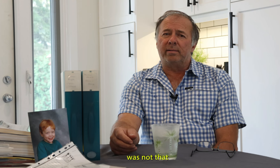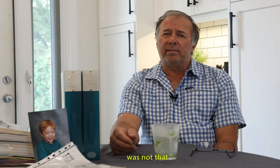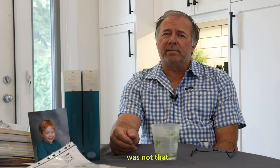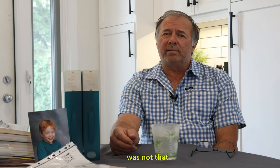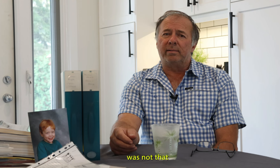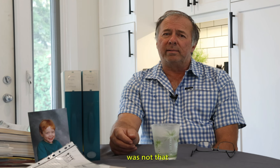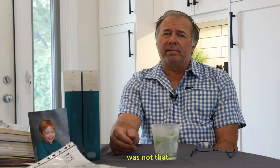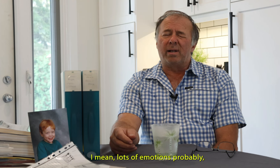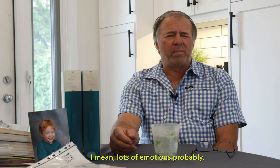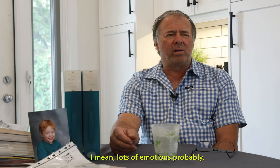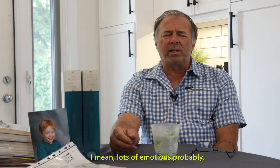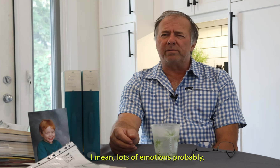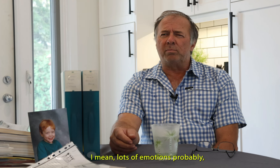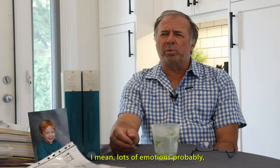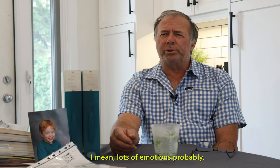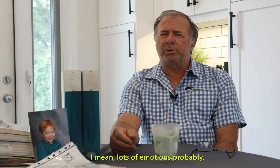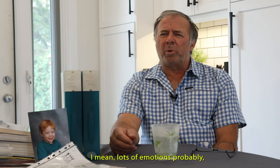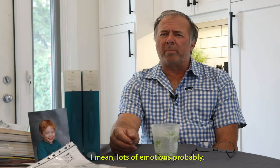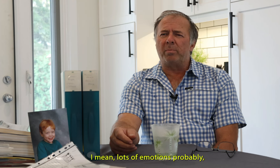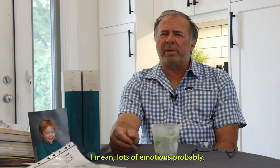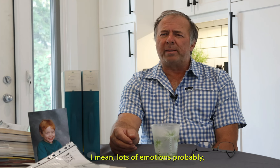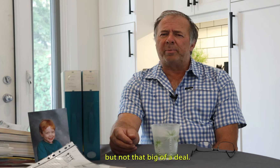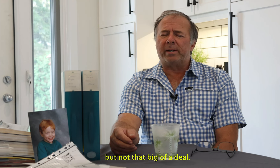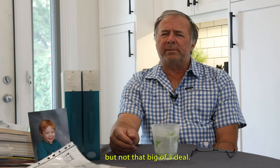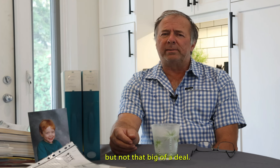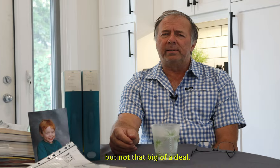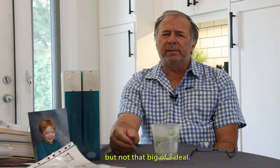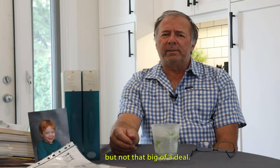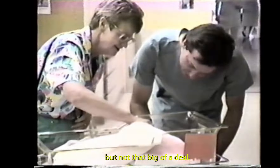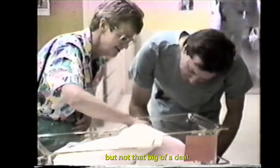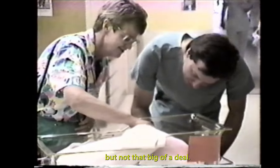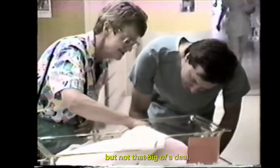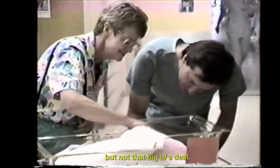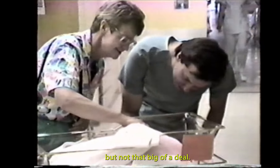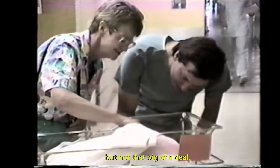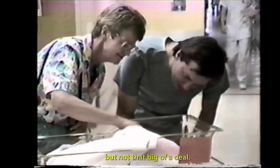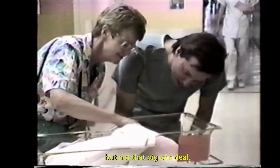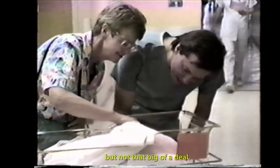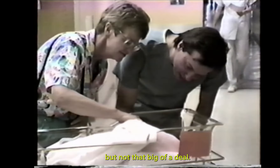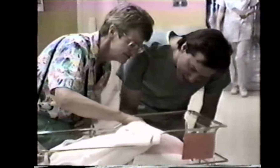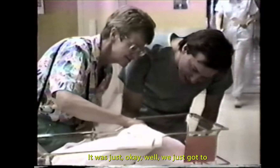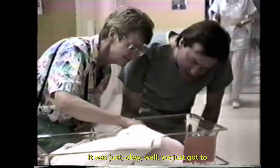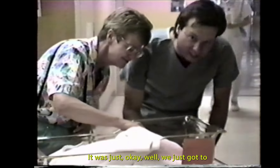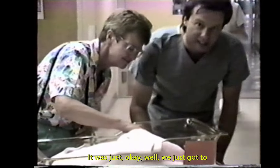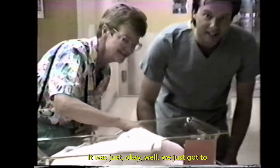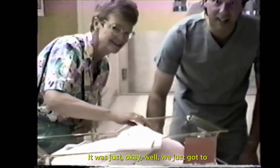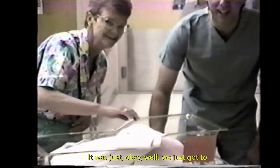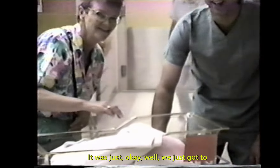I mean, lots of emotions probably, but not that big of a deal. It was just, okay,